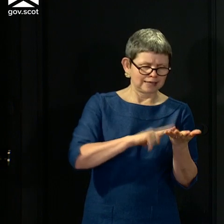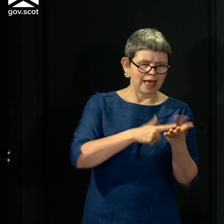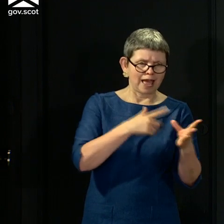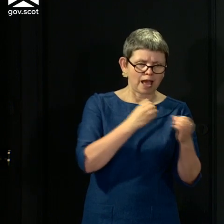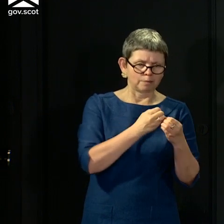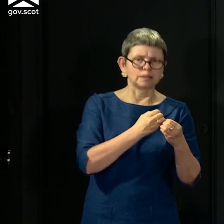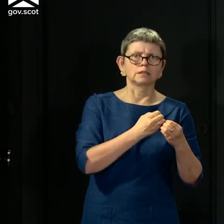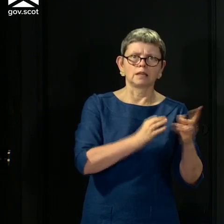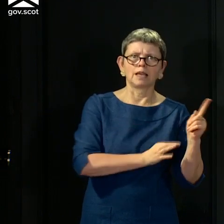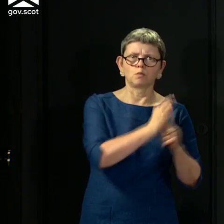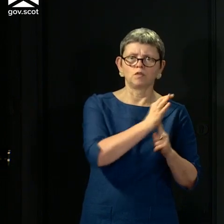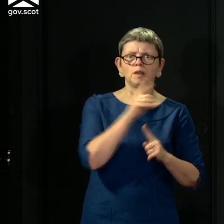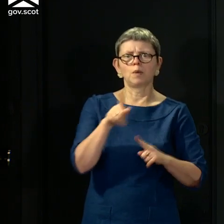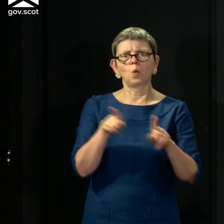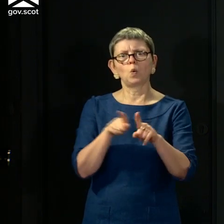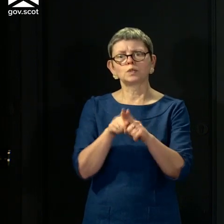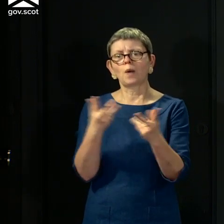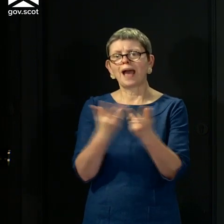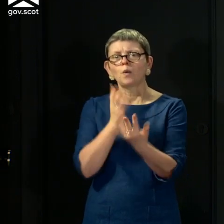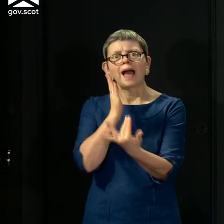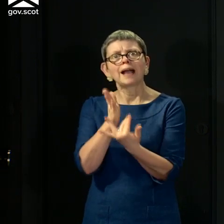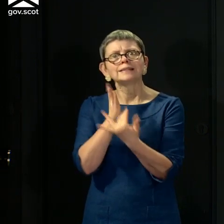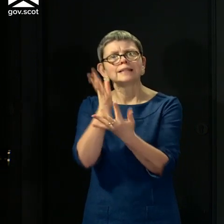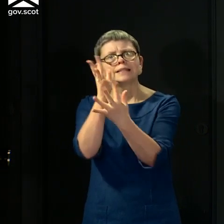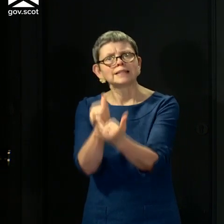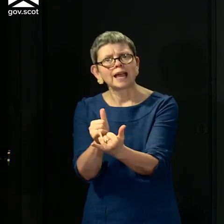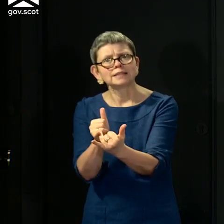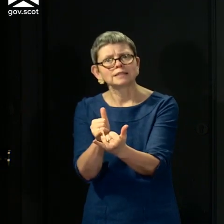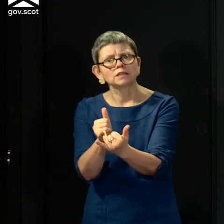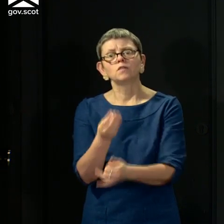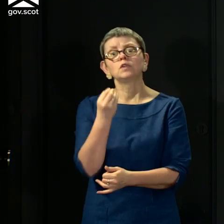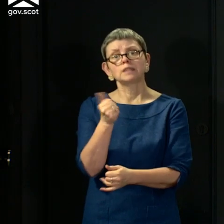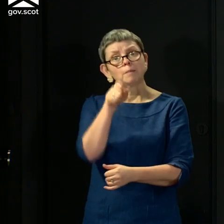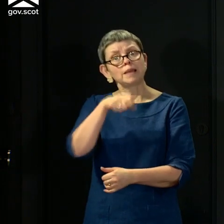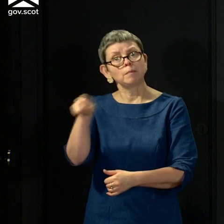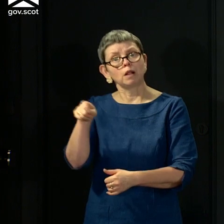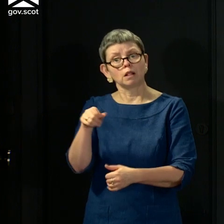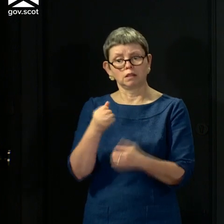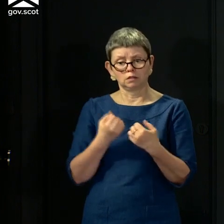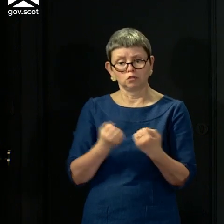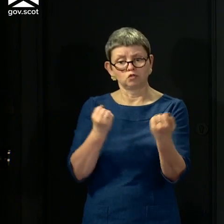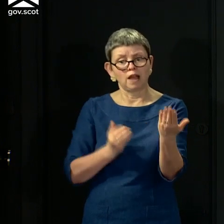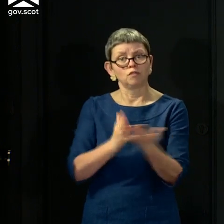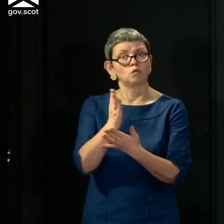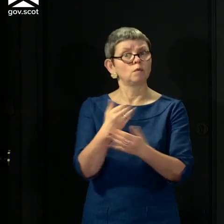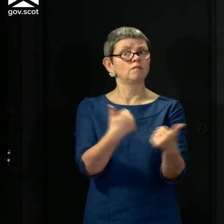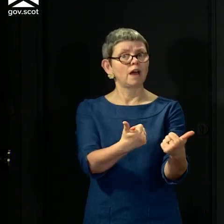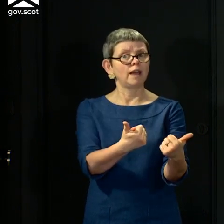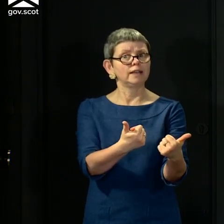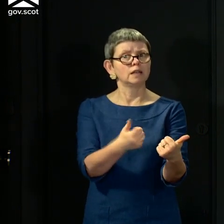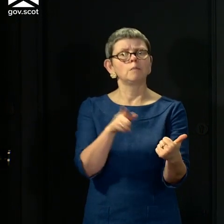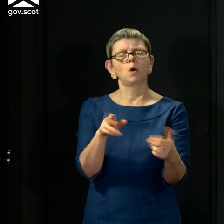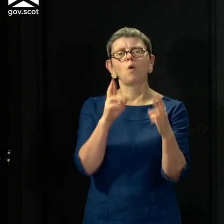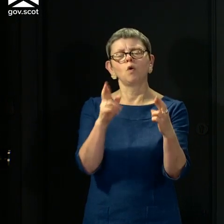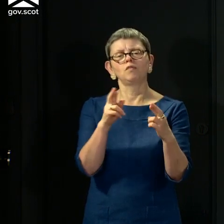drive-through centres will be useful for some people in particular locations, but mobile testing and hopefully over time